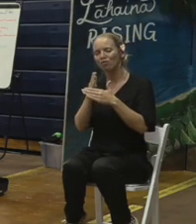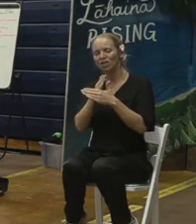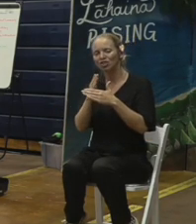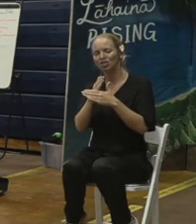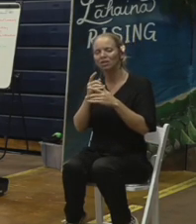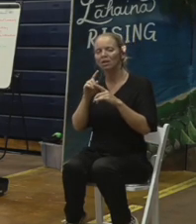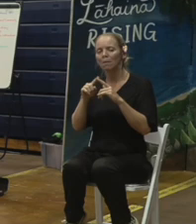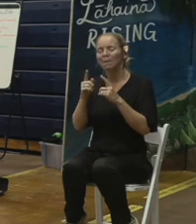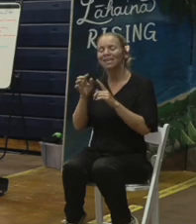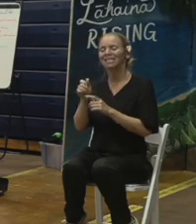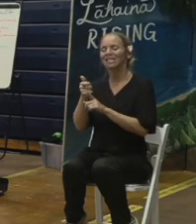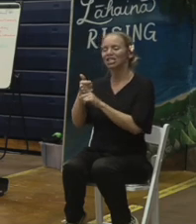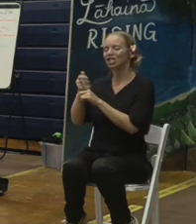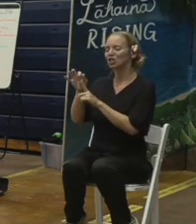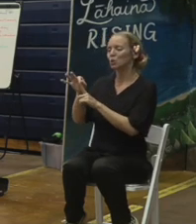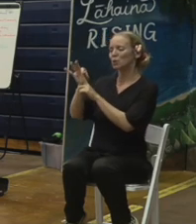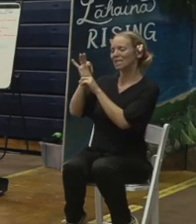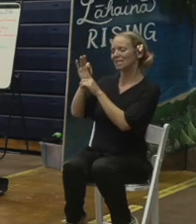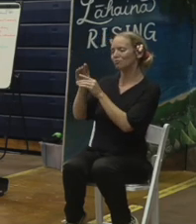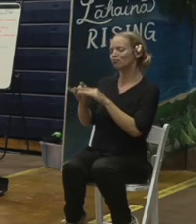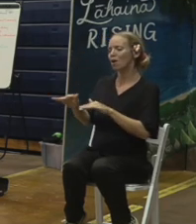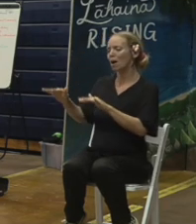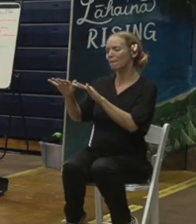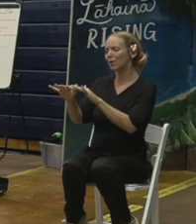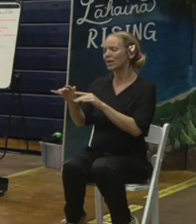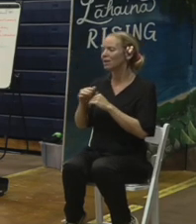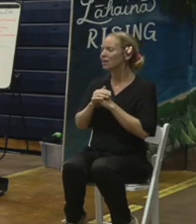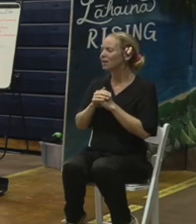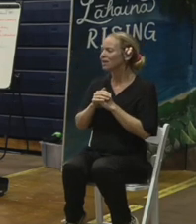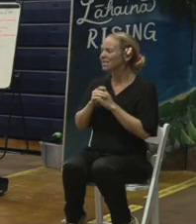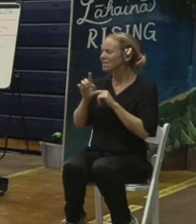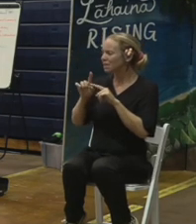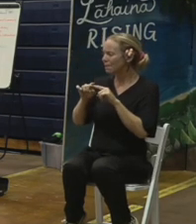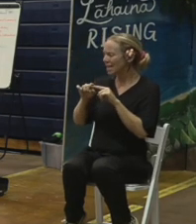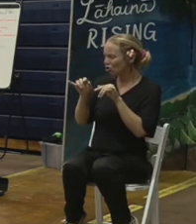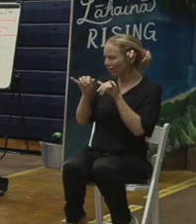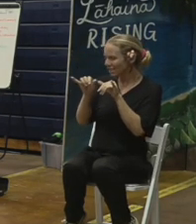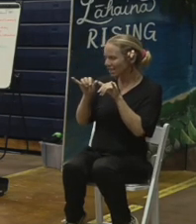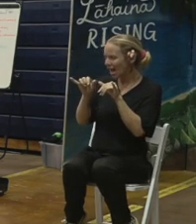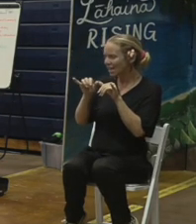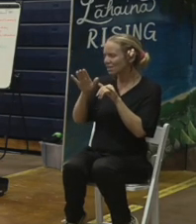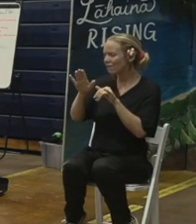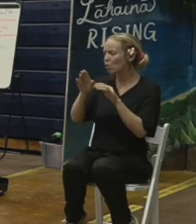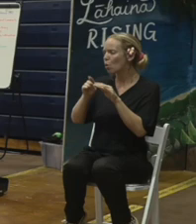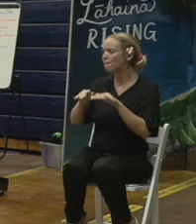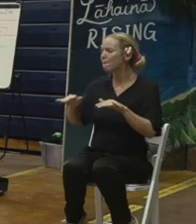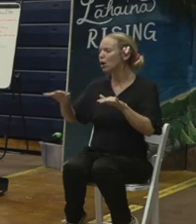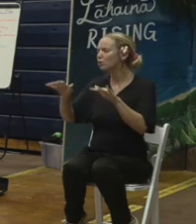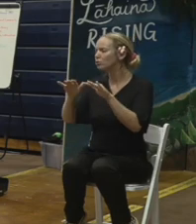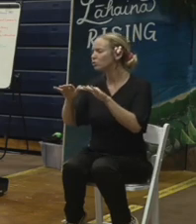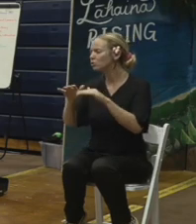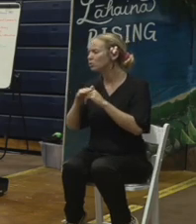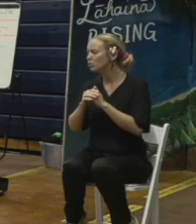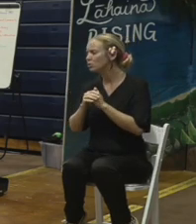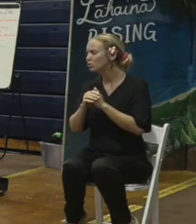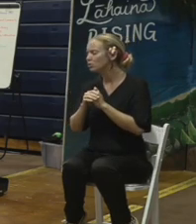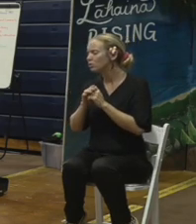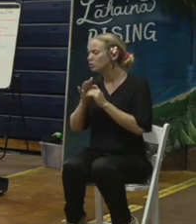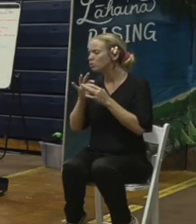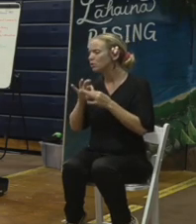the majority of the sizes of the parcels in the Haina, so speaking particularly about residential,